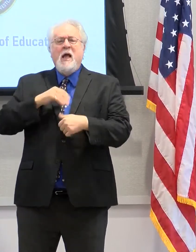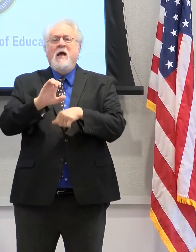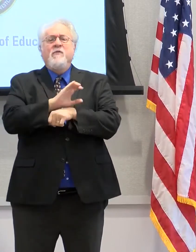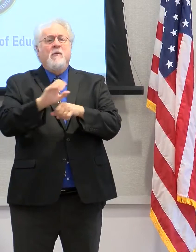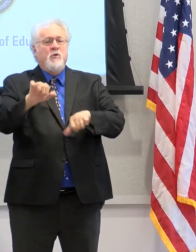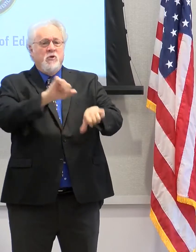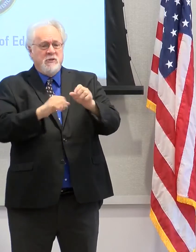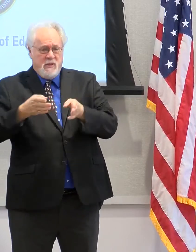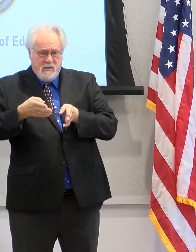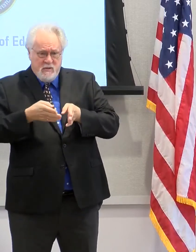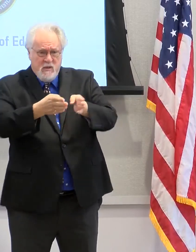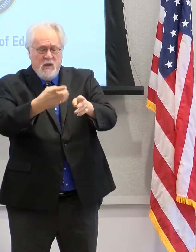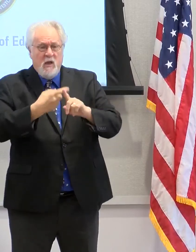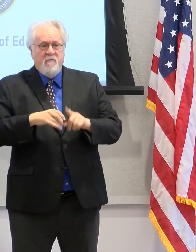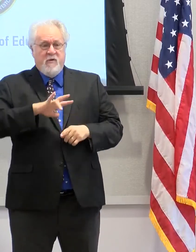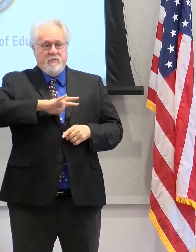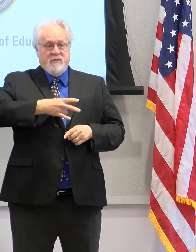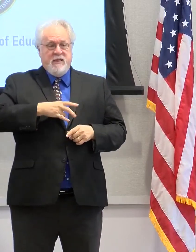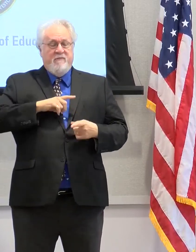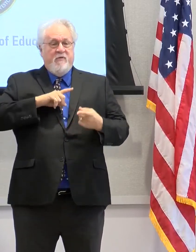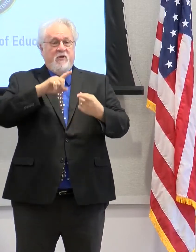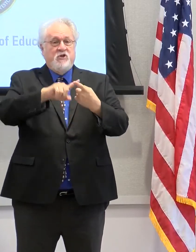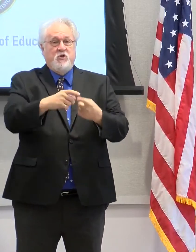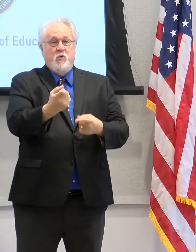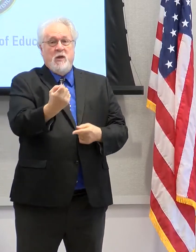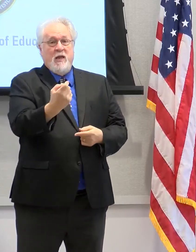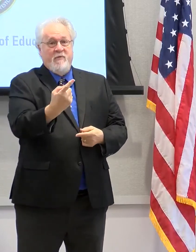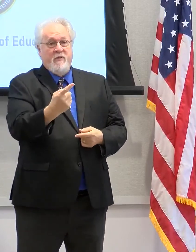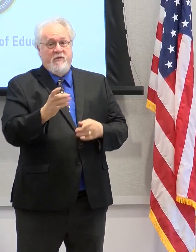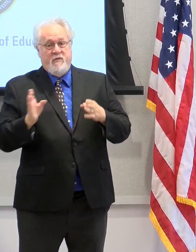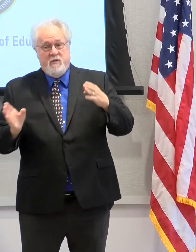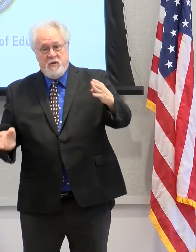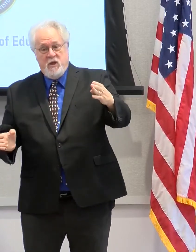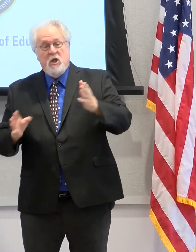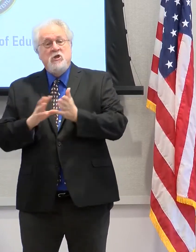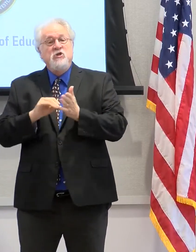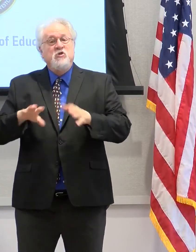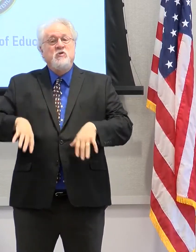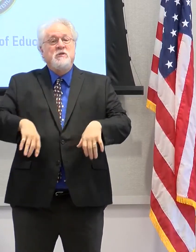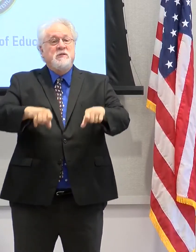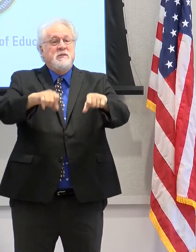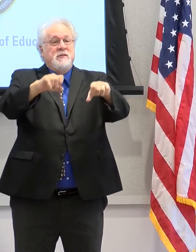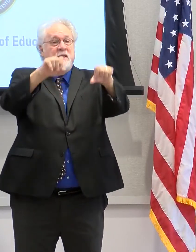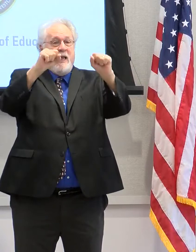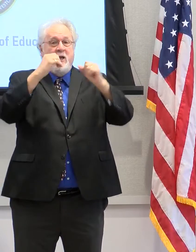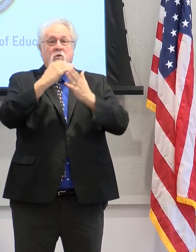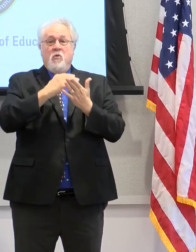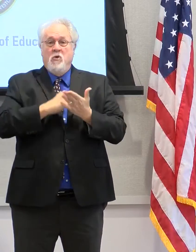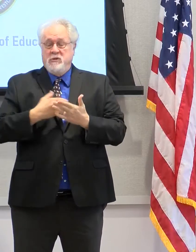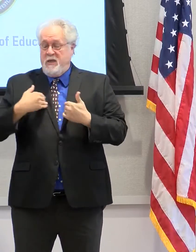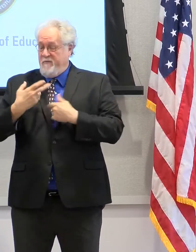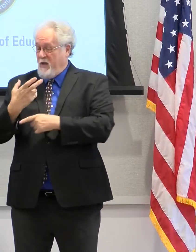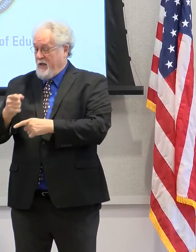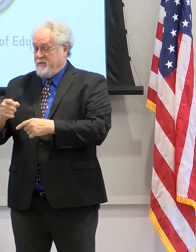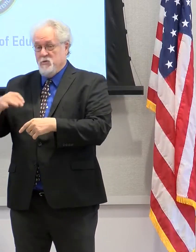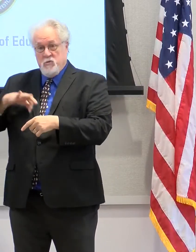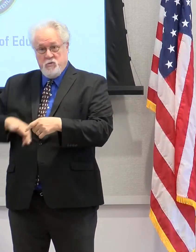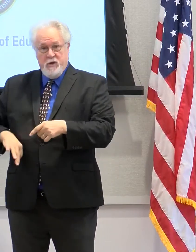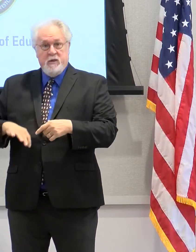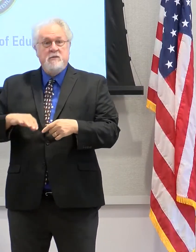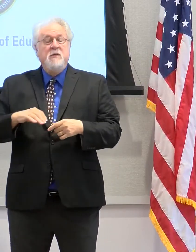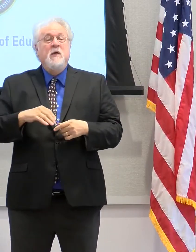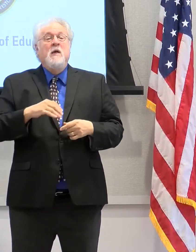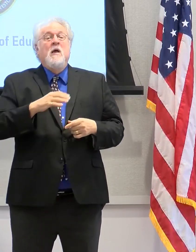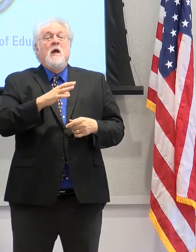science pathway that ranges from 7th grade all the way to 11th. And students take courses and earn high school credits and credentials through that.